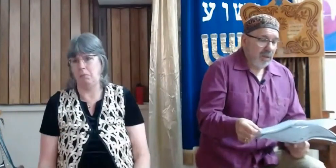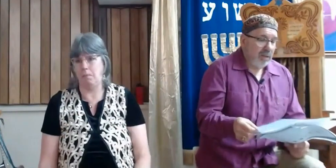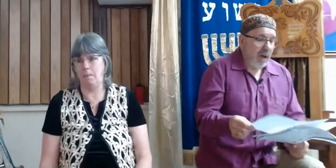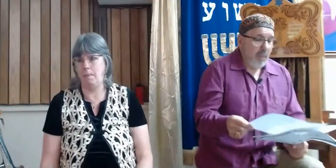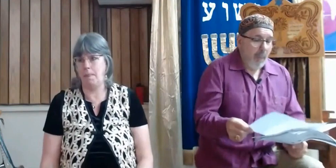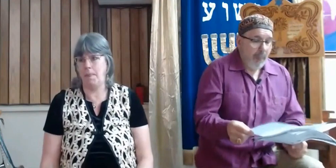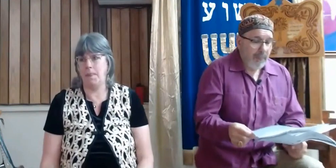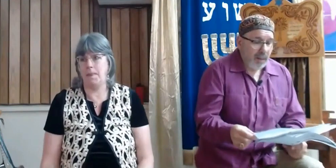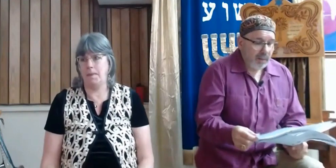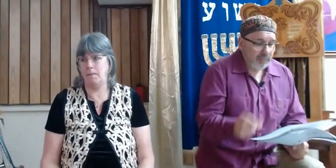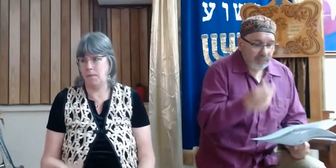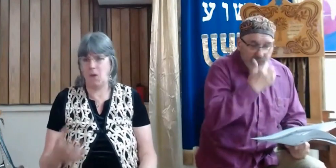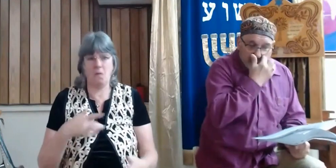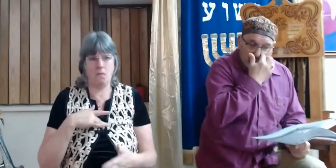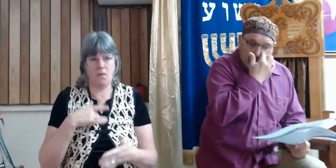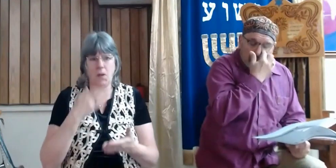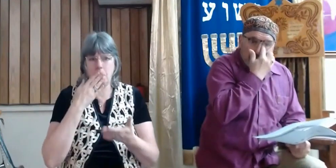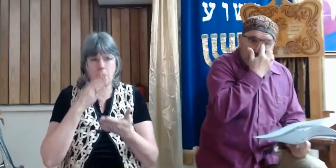Now,